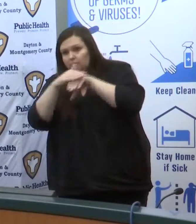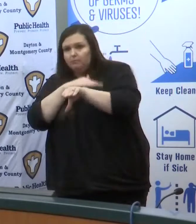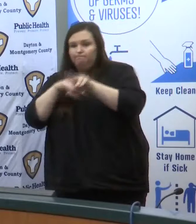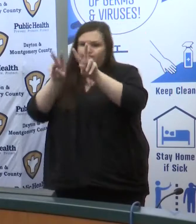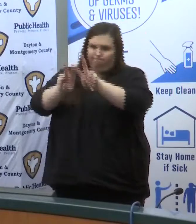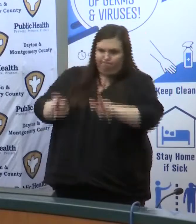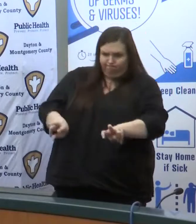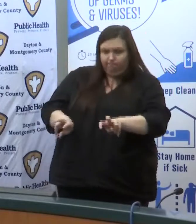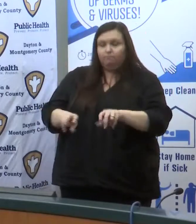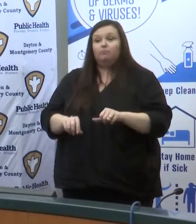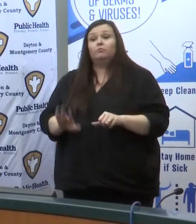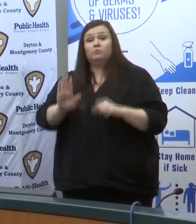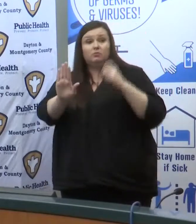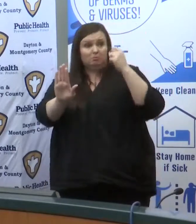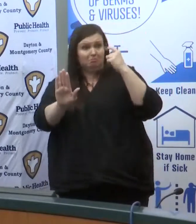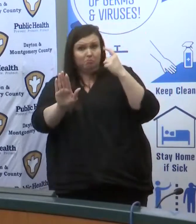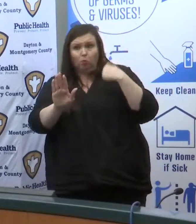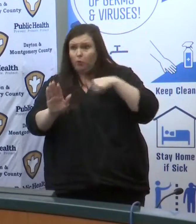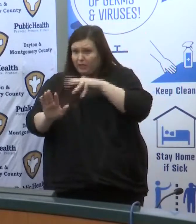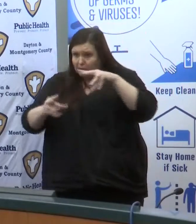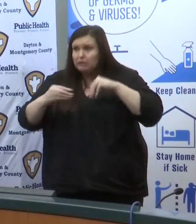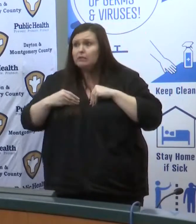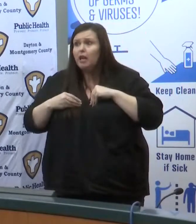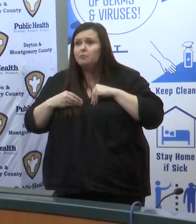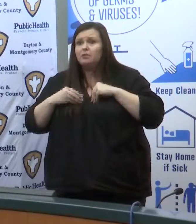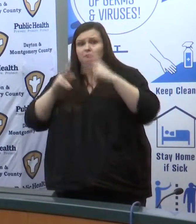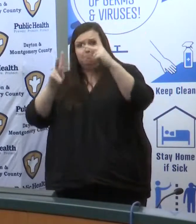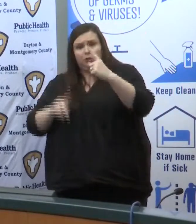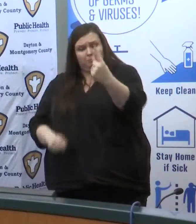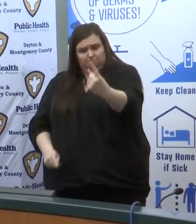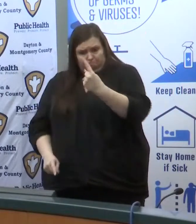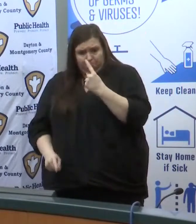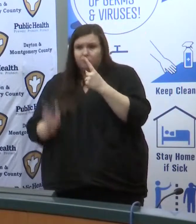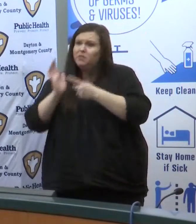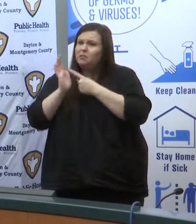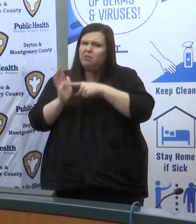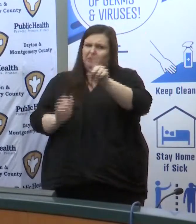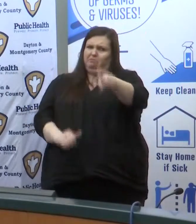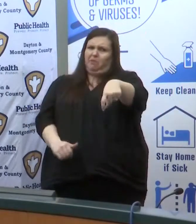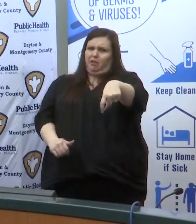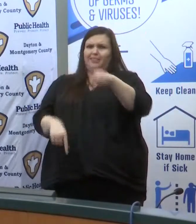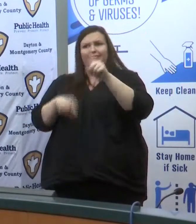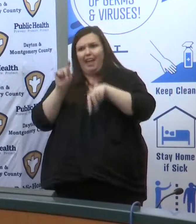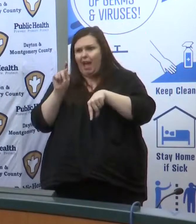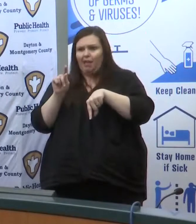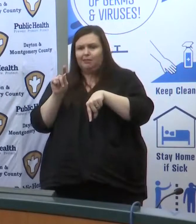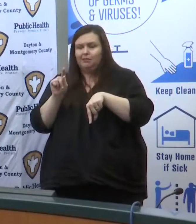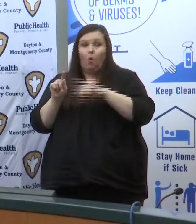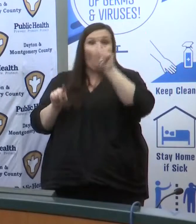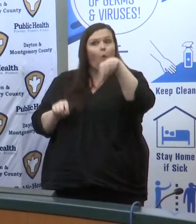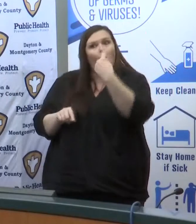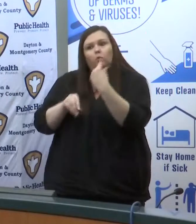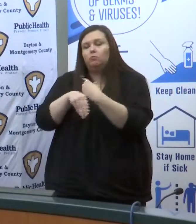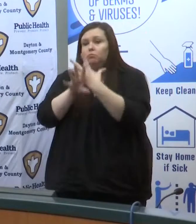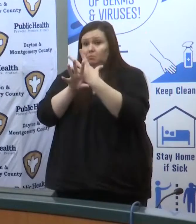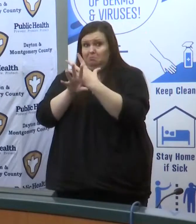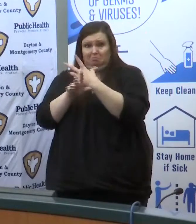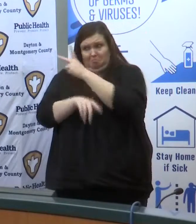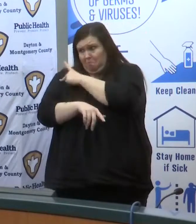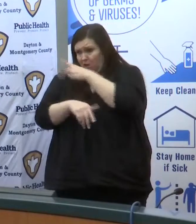now certainly we're still seeing people in the office there's situations that we need to see people in the office I had patients in the office today